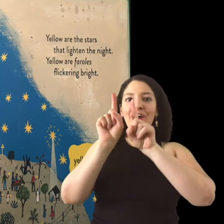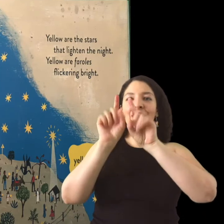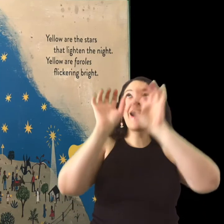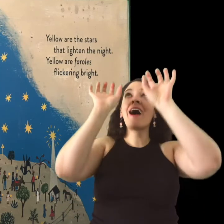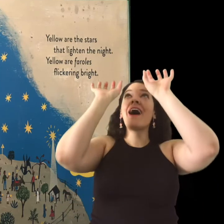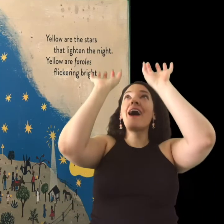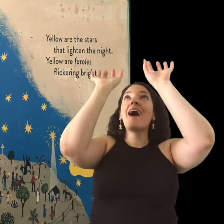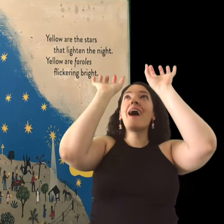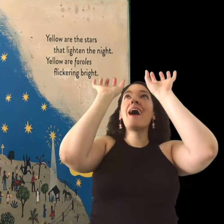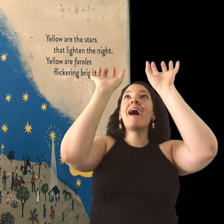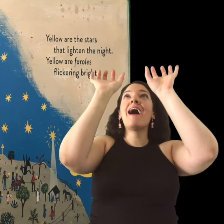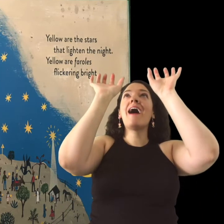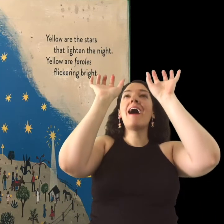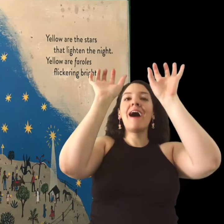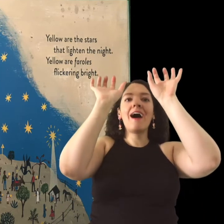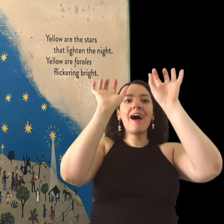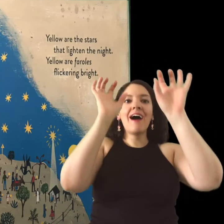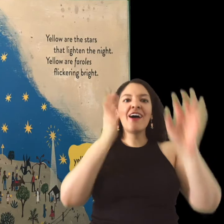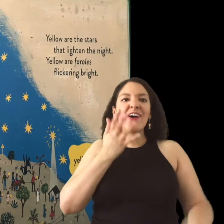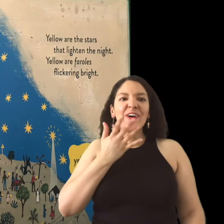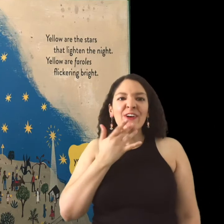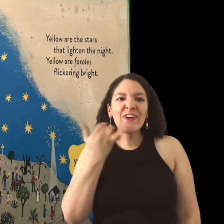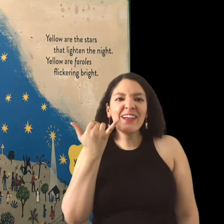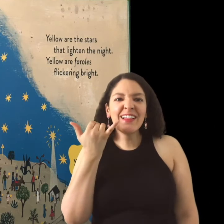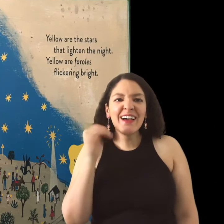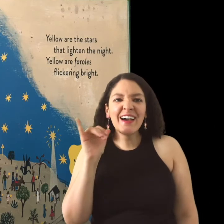Yellow are the stars that lighten the night